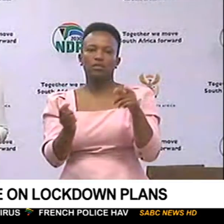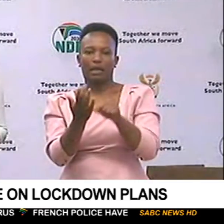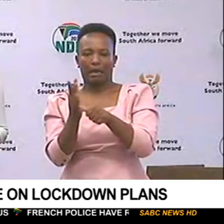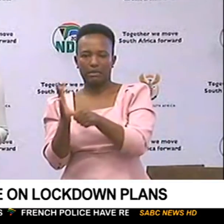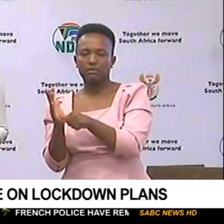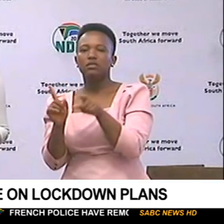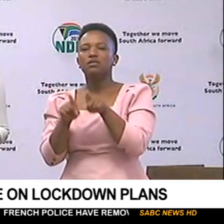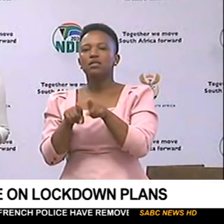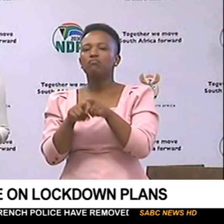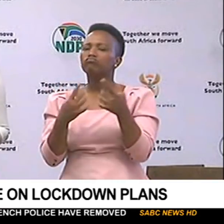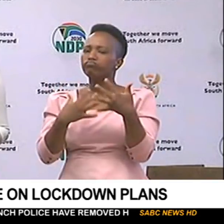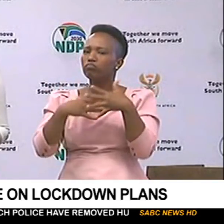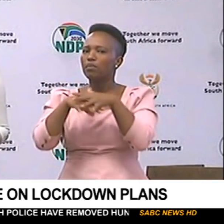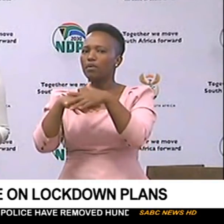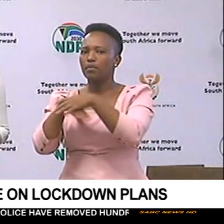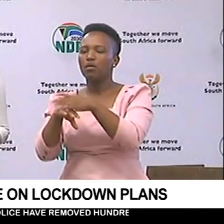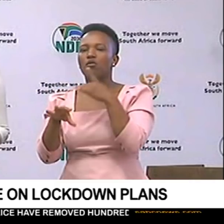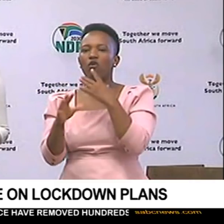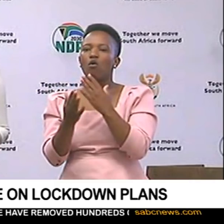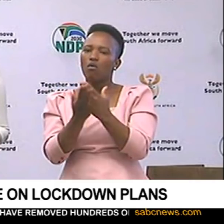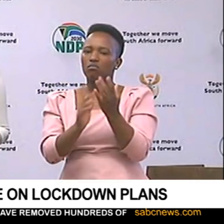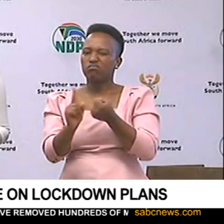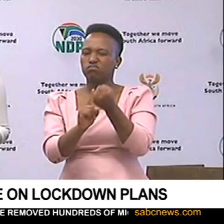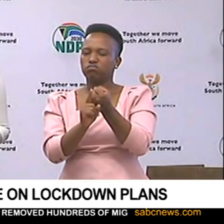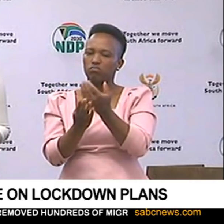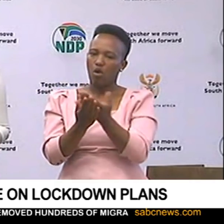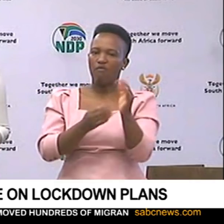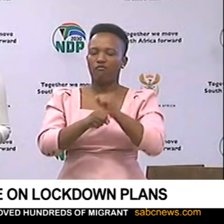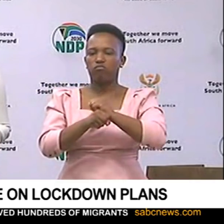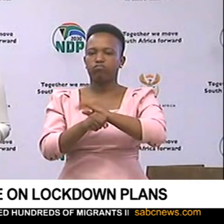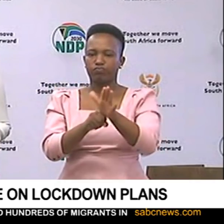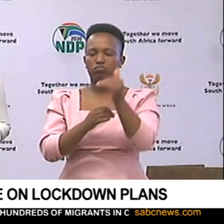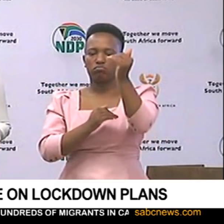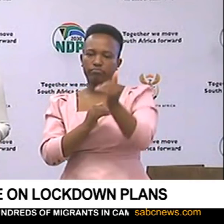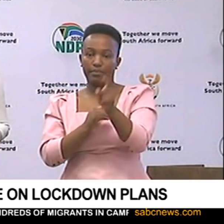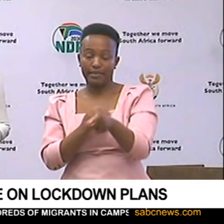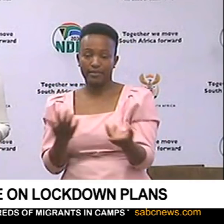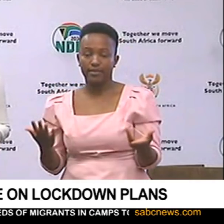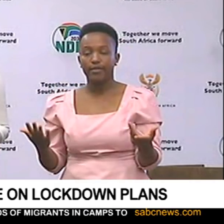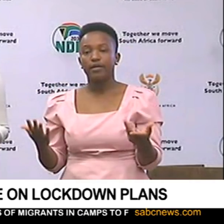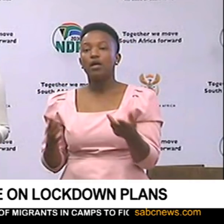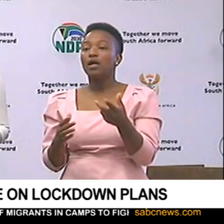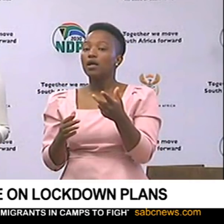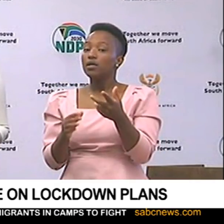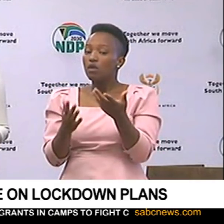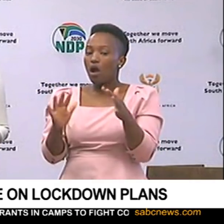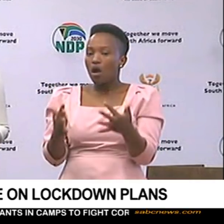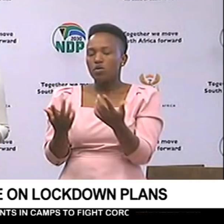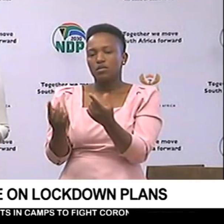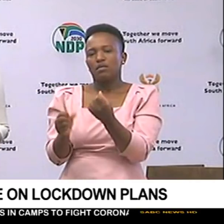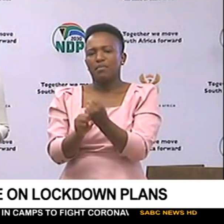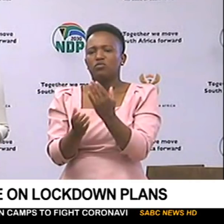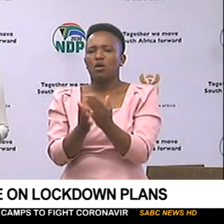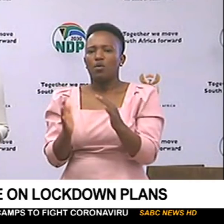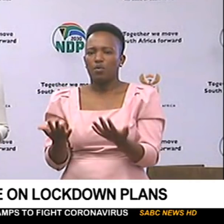of course, in implementing measures to combat the spread of COVID-19. Amongst these is ensuring that we make